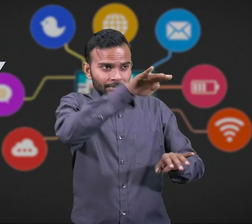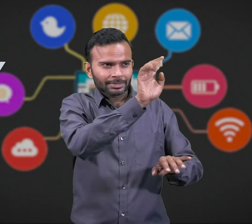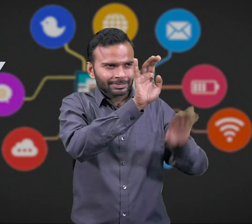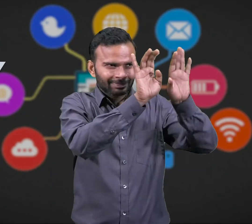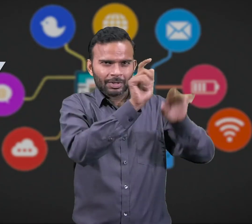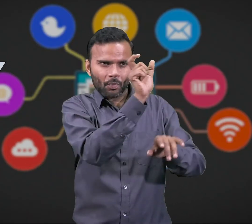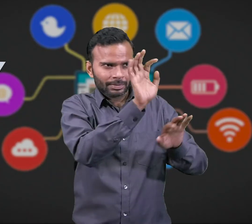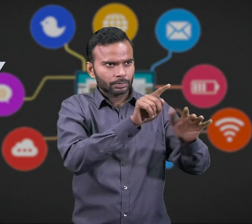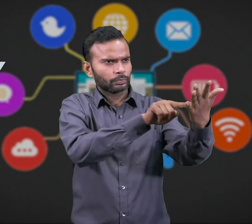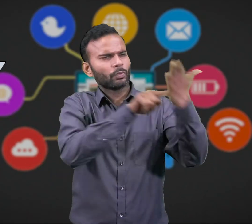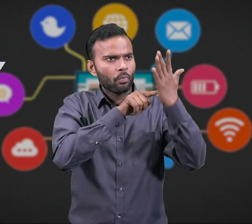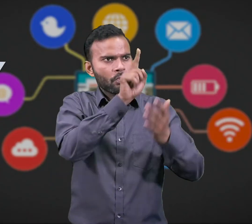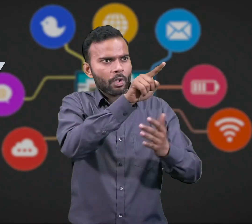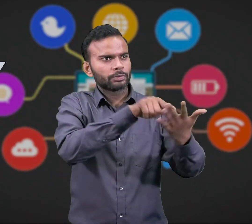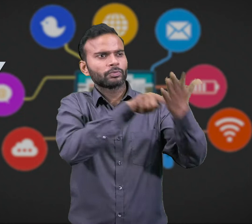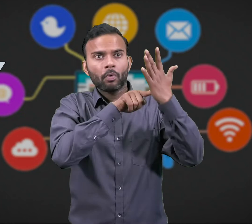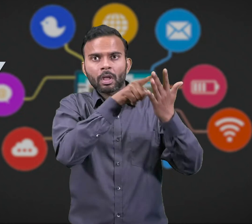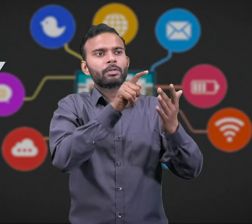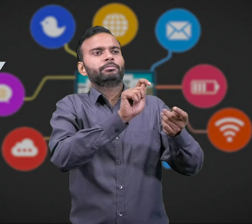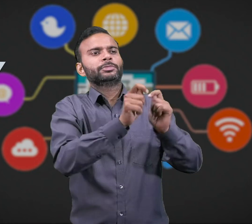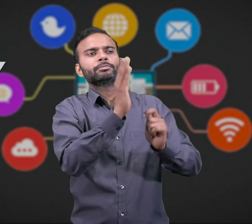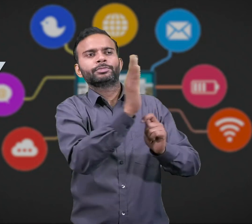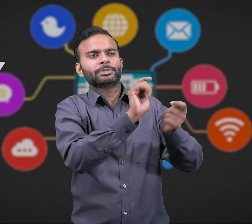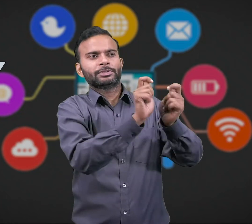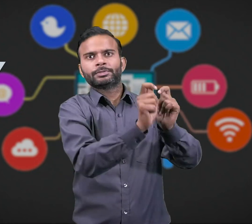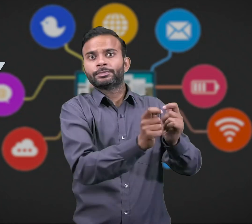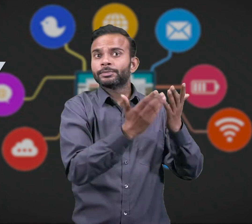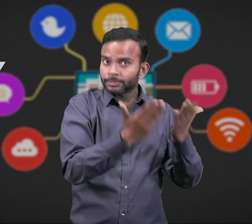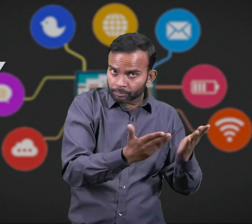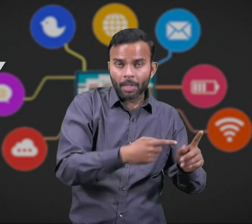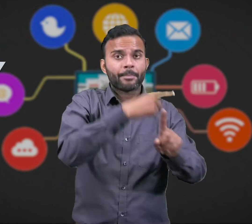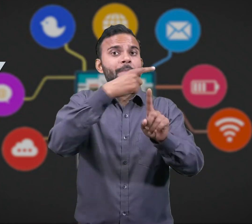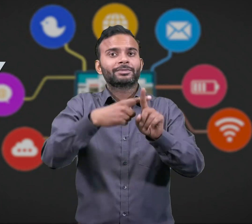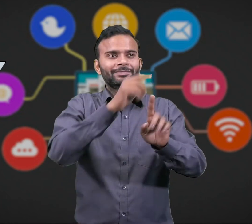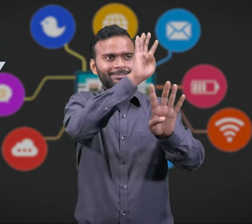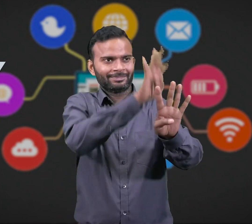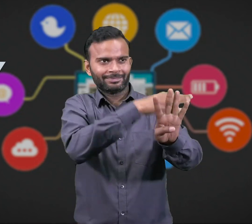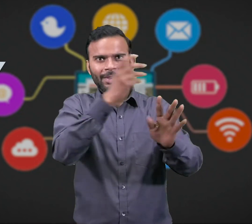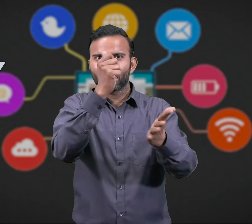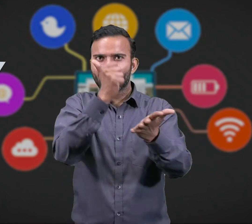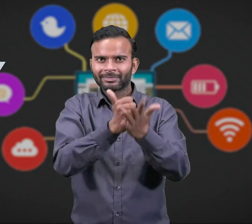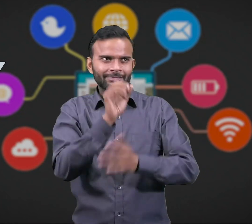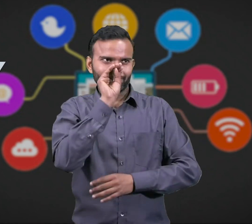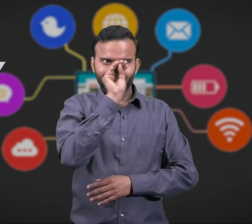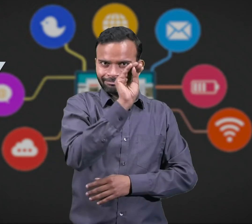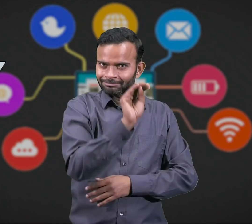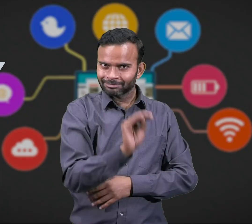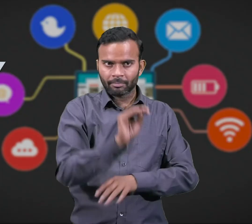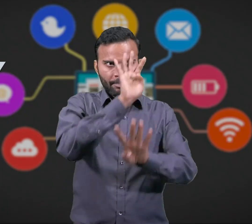can accurately calculate the large amount of data while working on Excel with much ease.